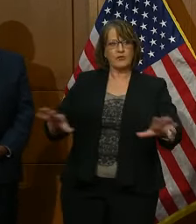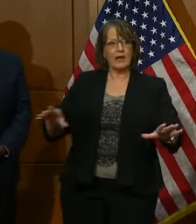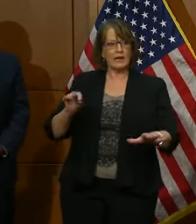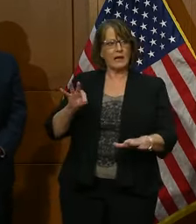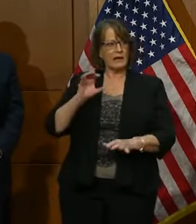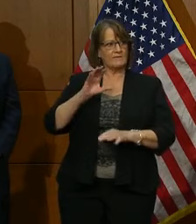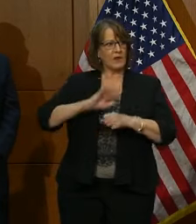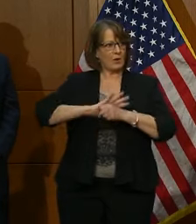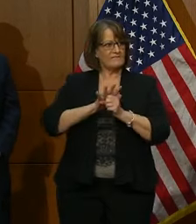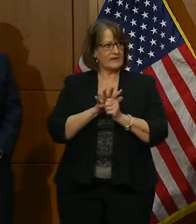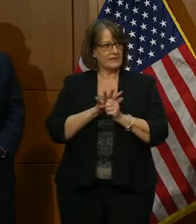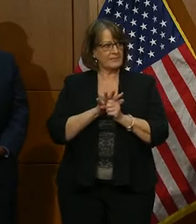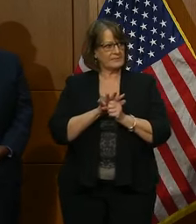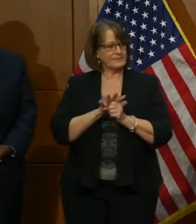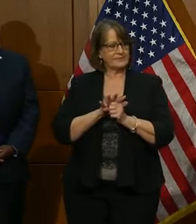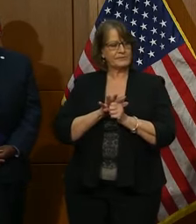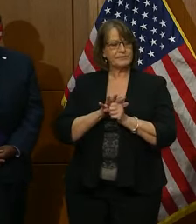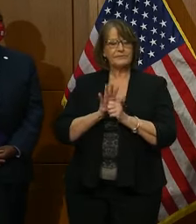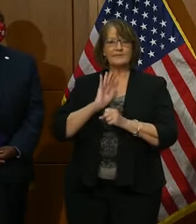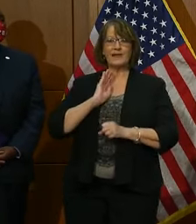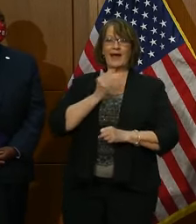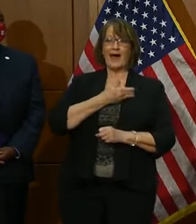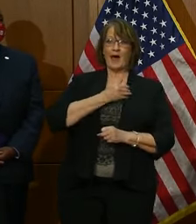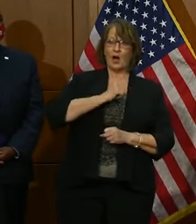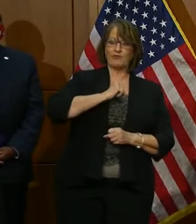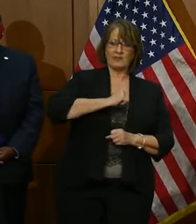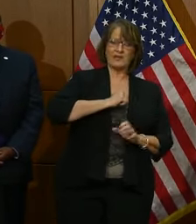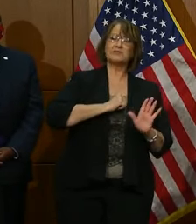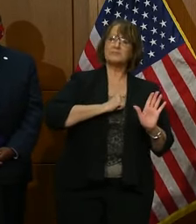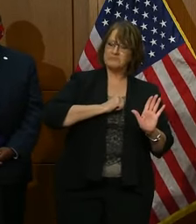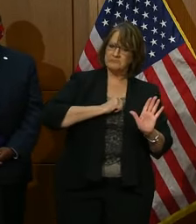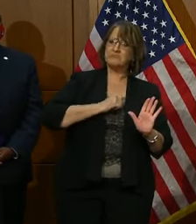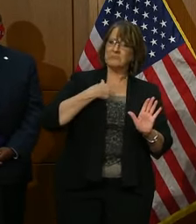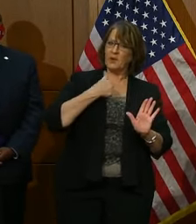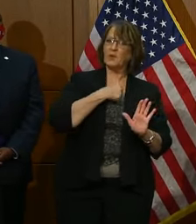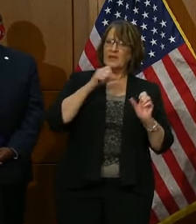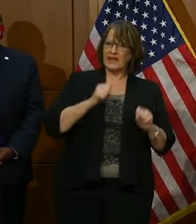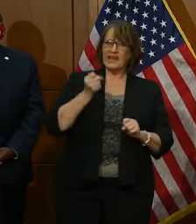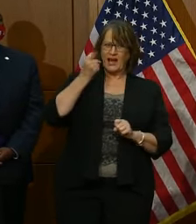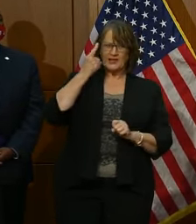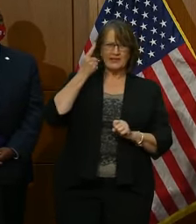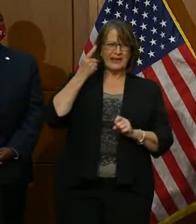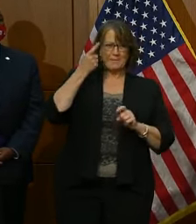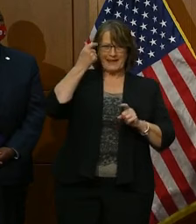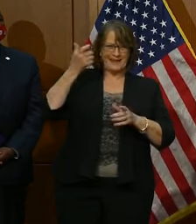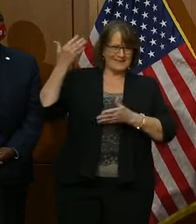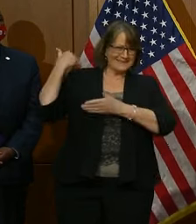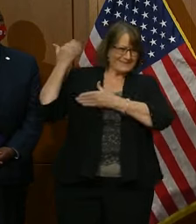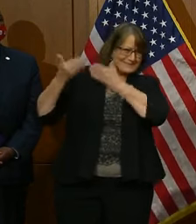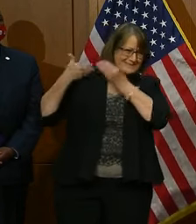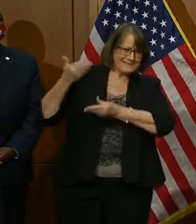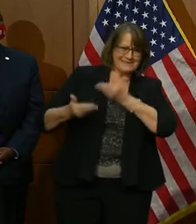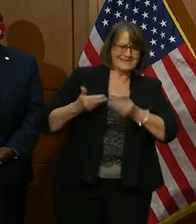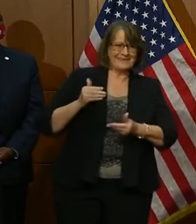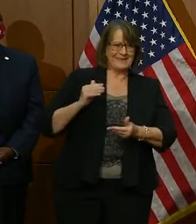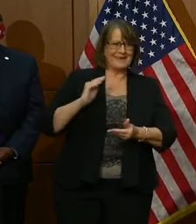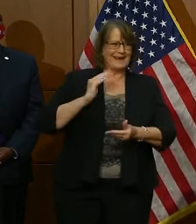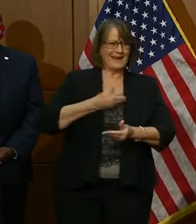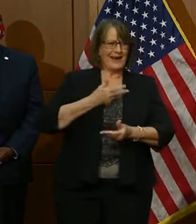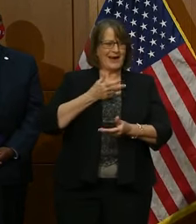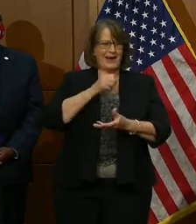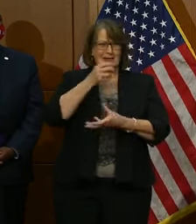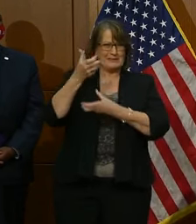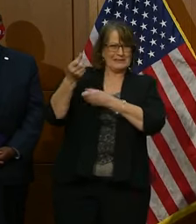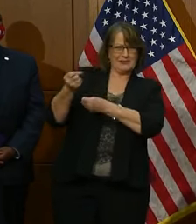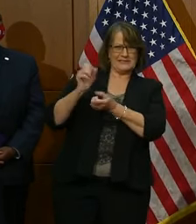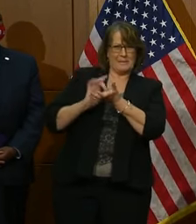19. Our reluctance is understandable, for it is born of a justifiable mistrust of medical